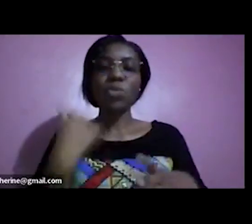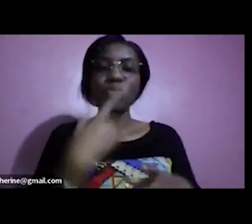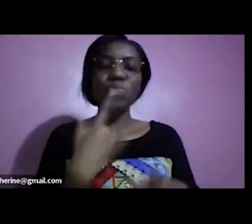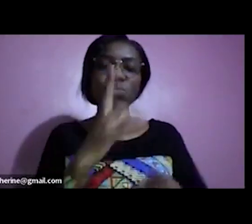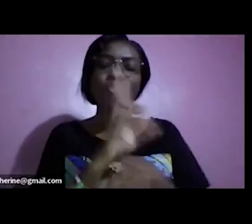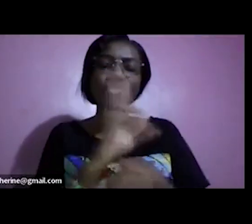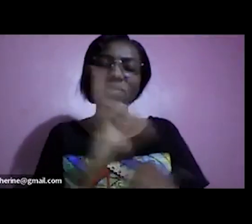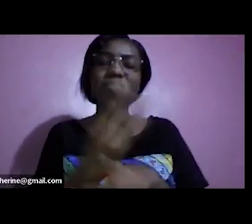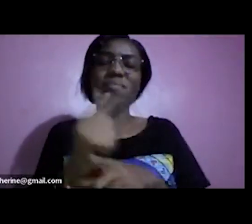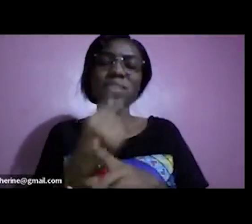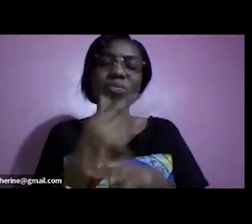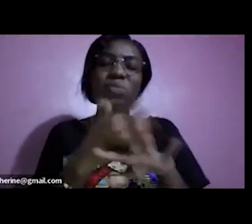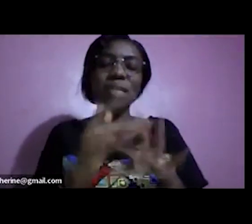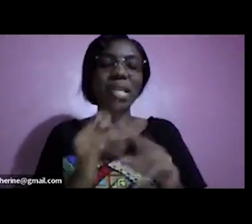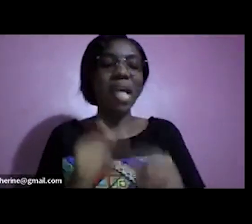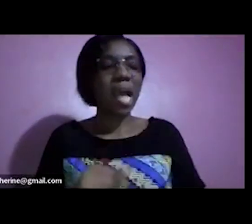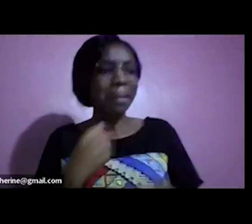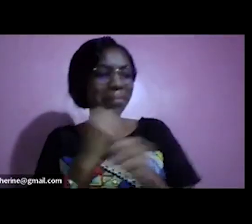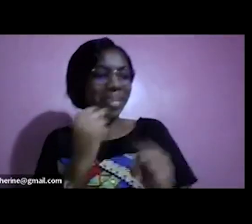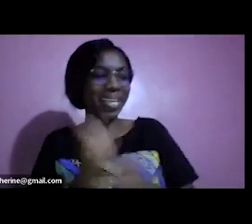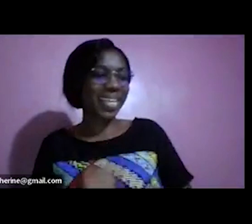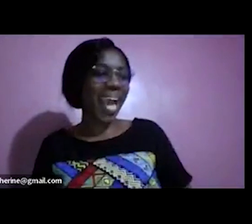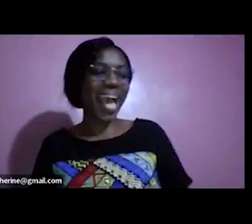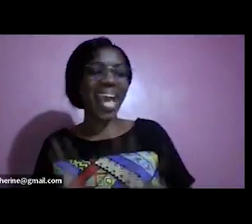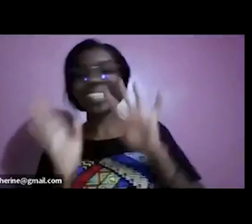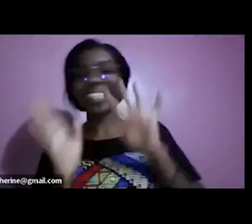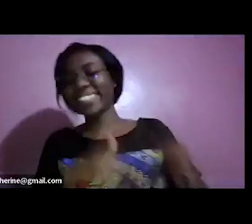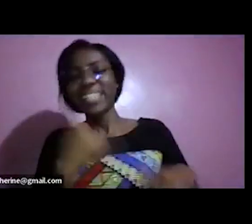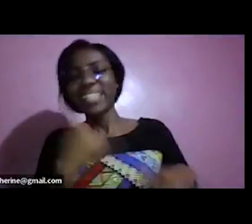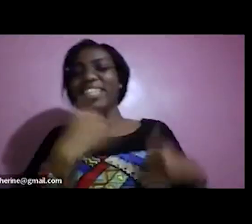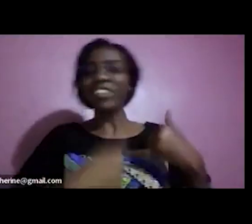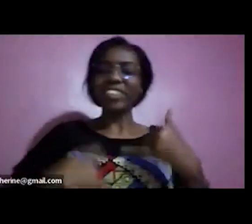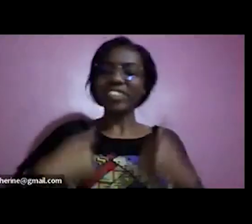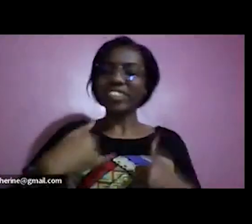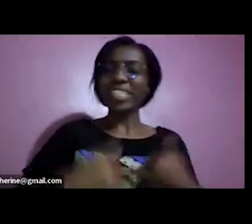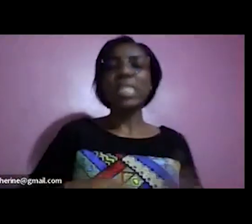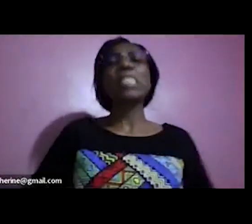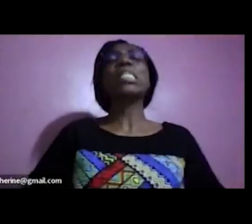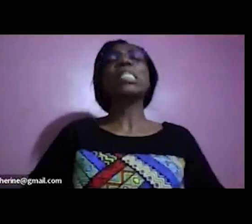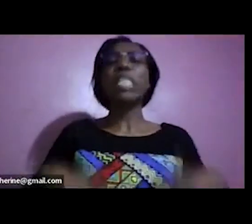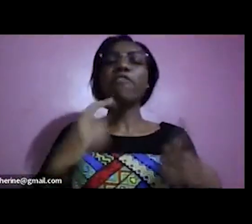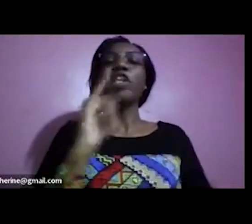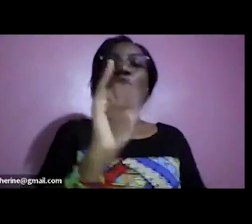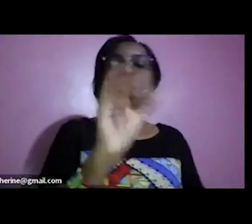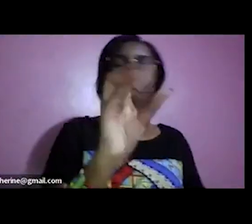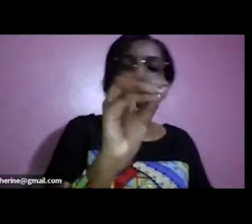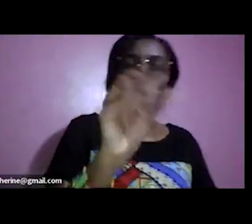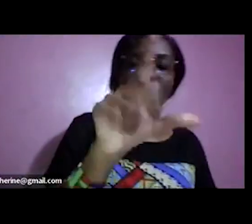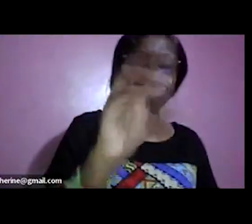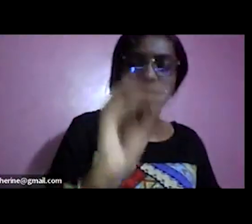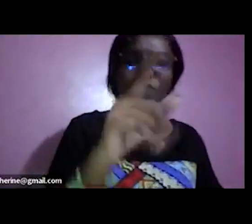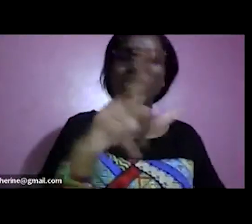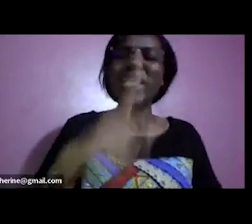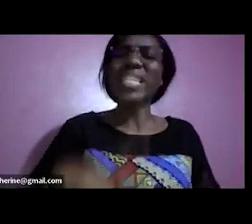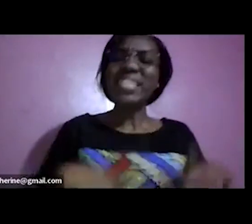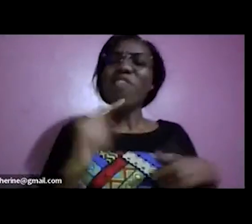also made it fancy to look like they're living living beyond yellow they call it yolo you'll only live once but you only